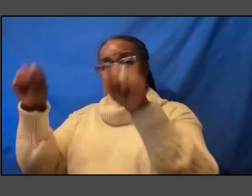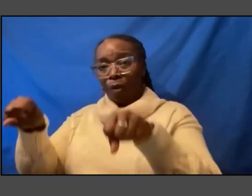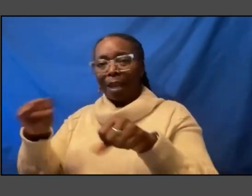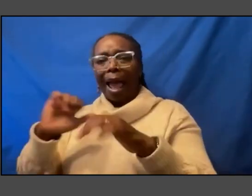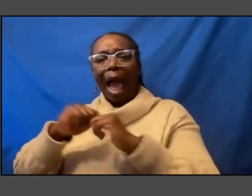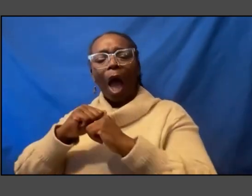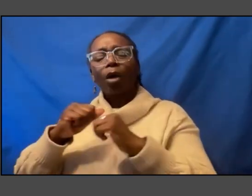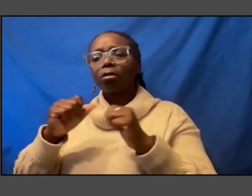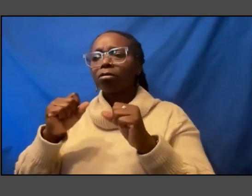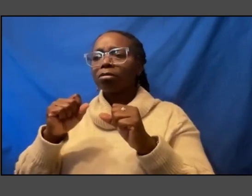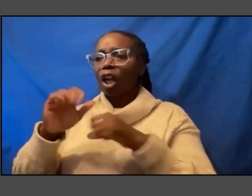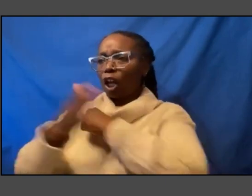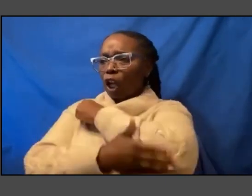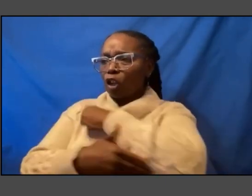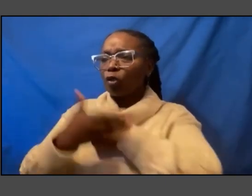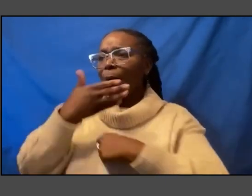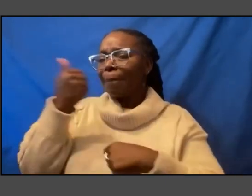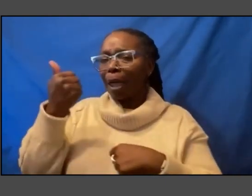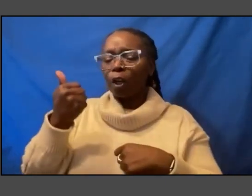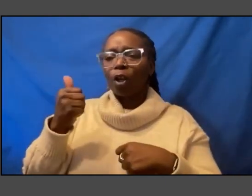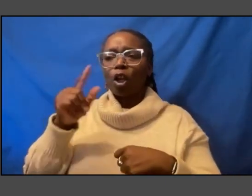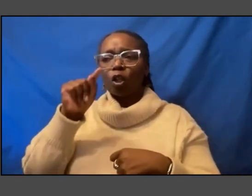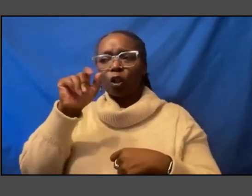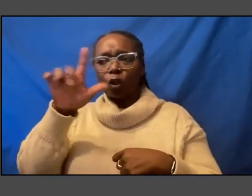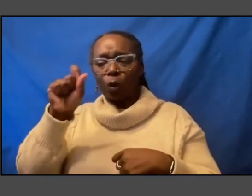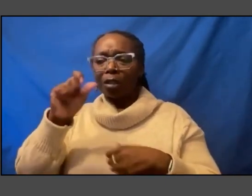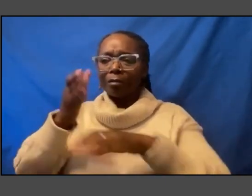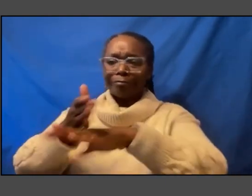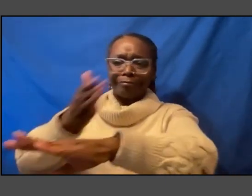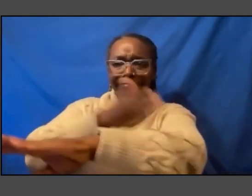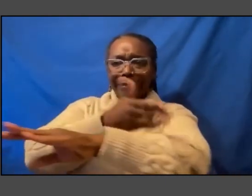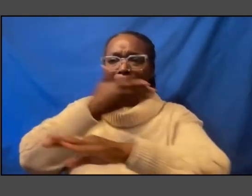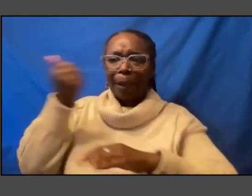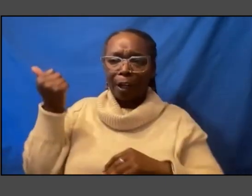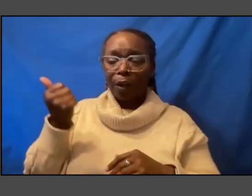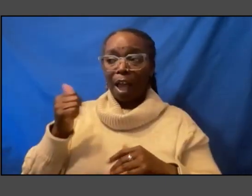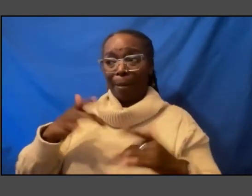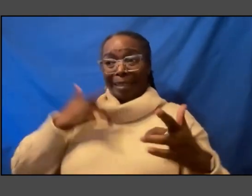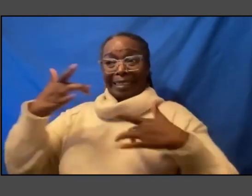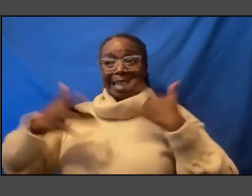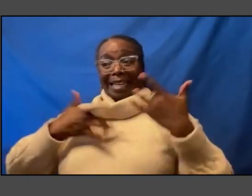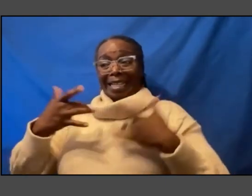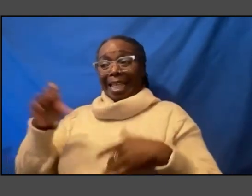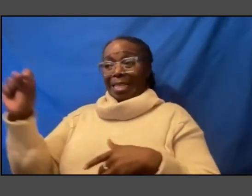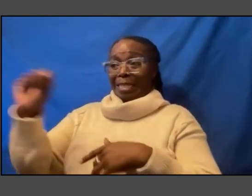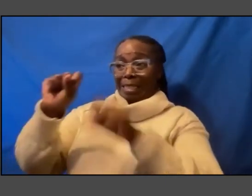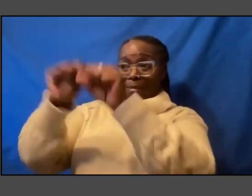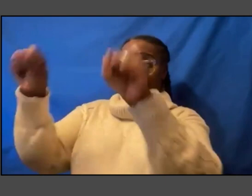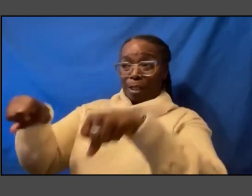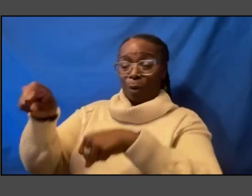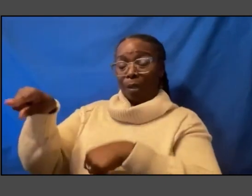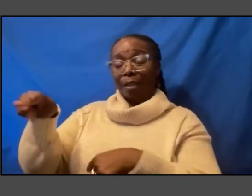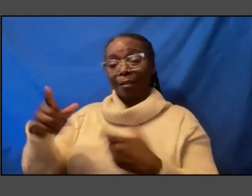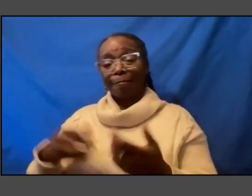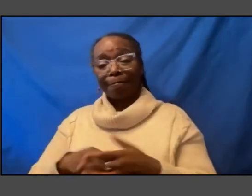to do that so that's kind of what really excites me about being at the smithsonian well and can i tell you know the story